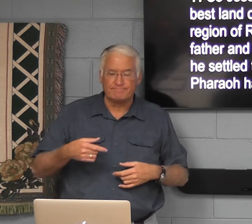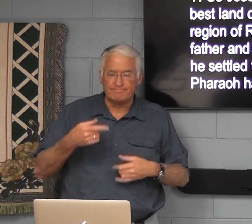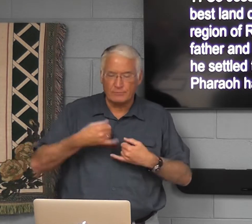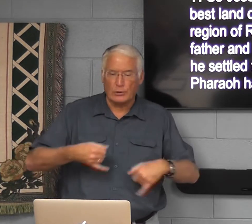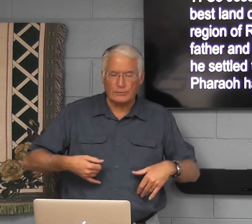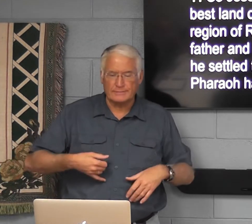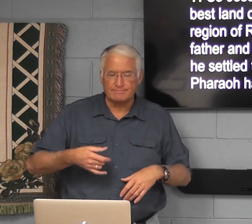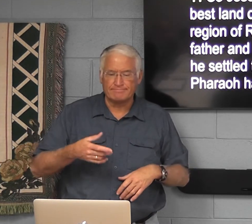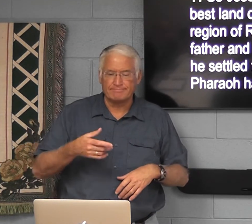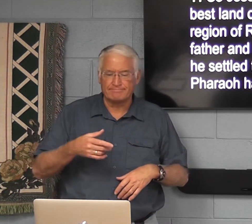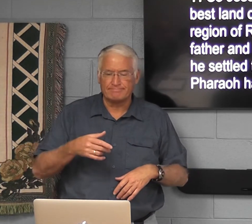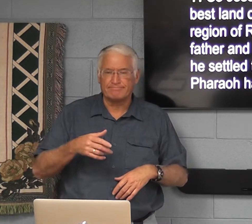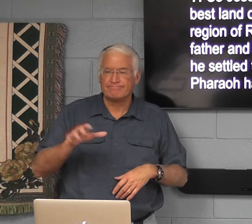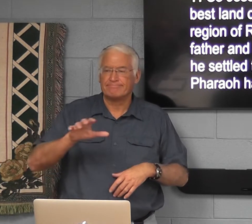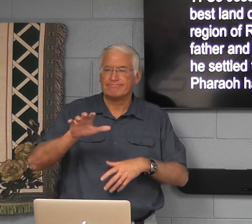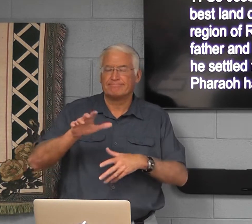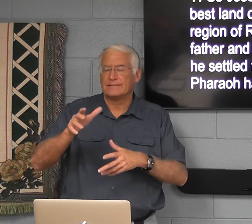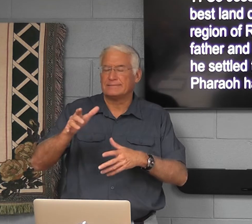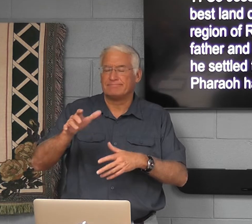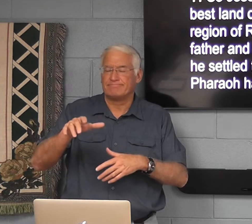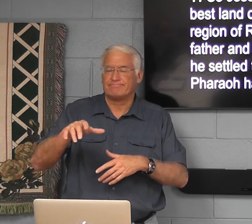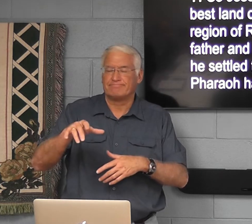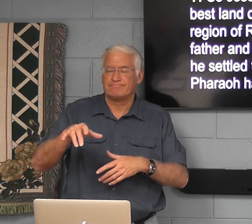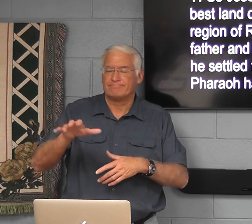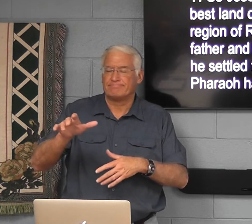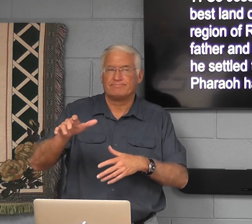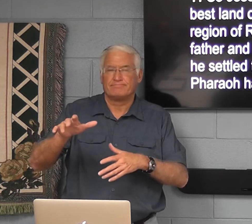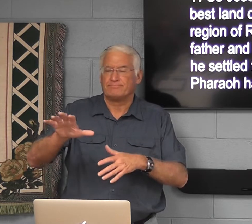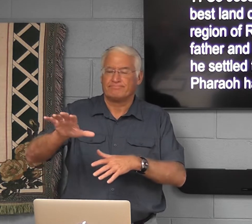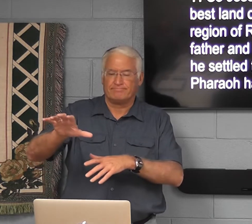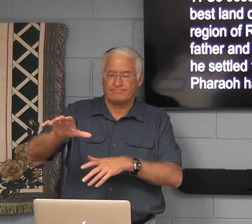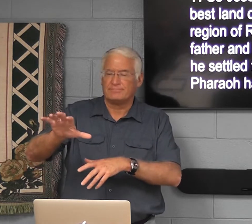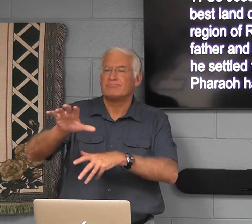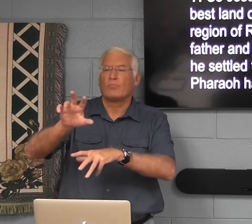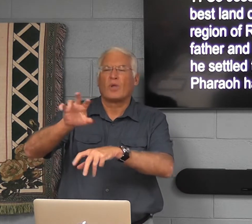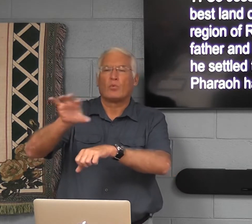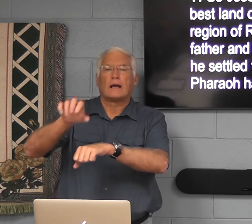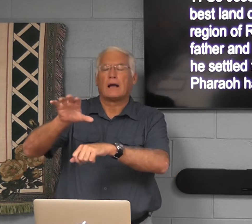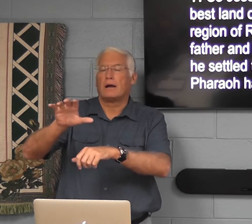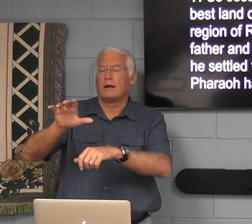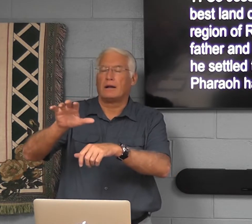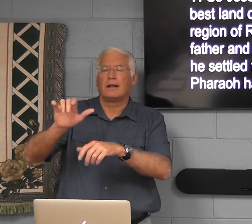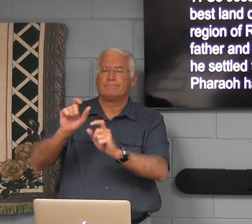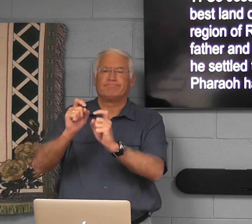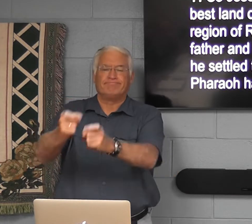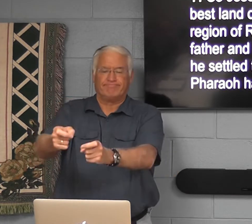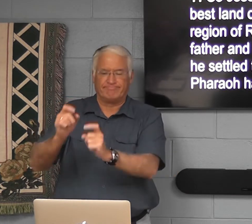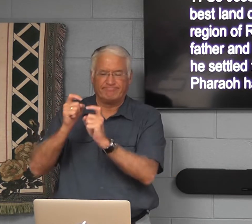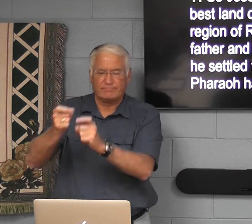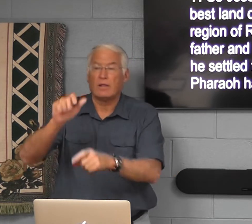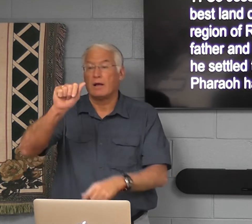a sign,